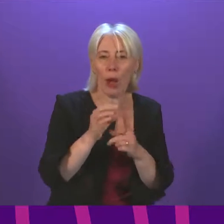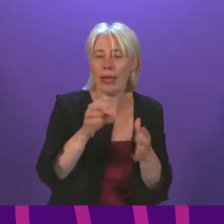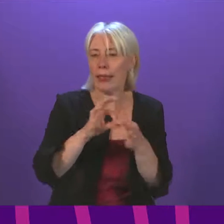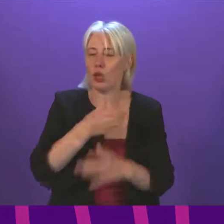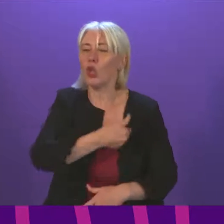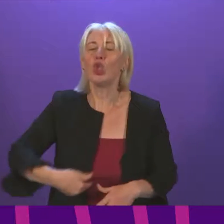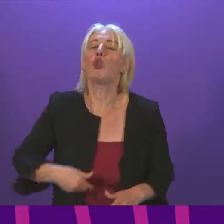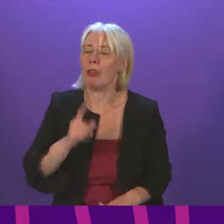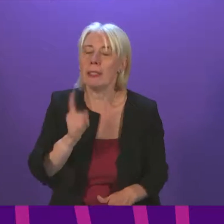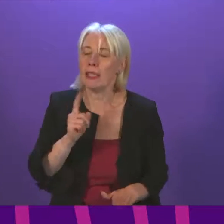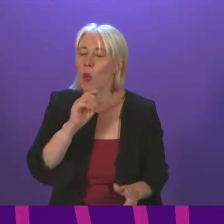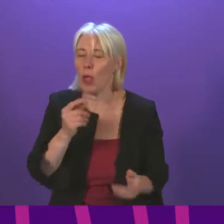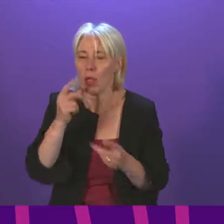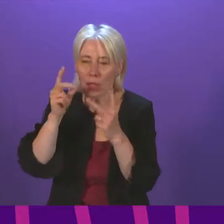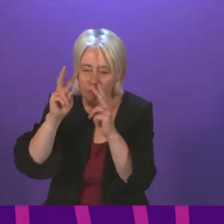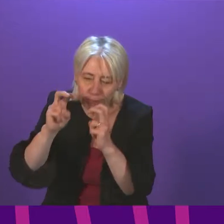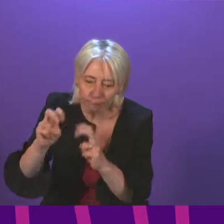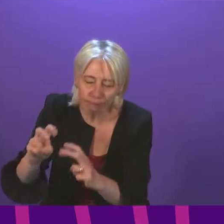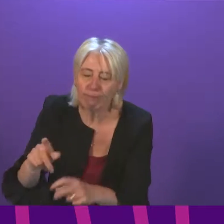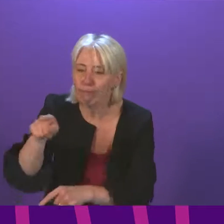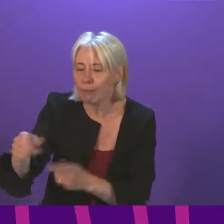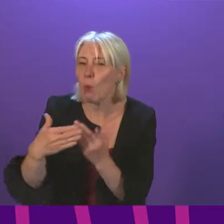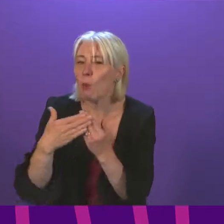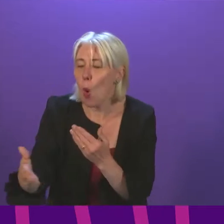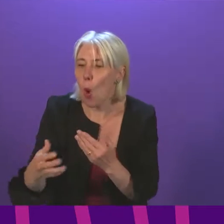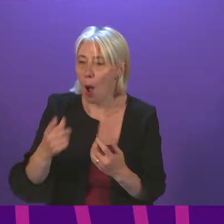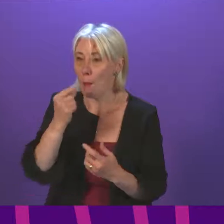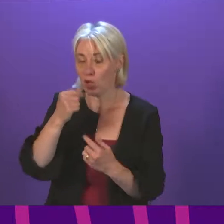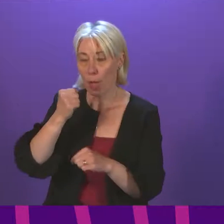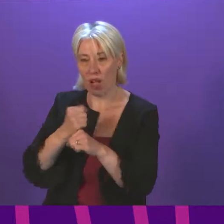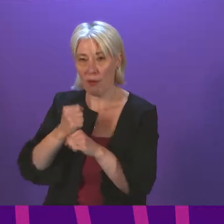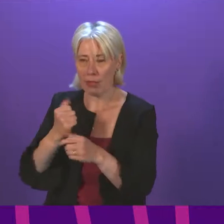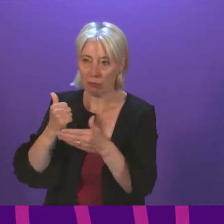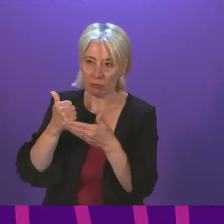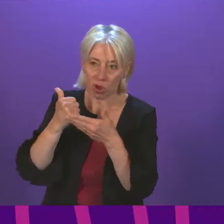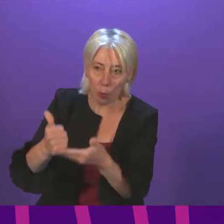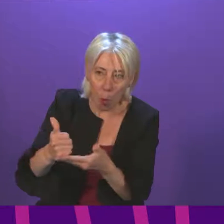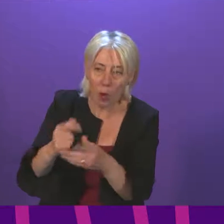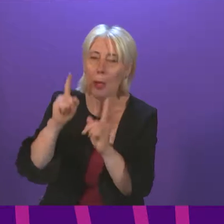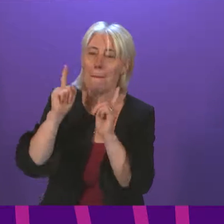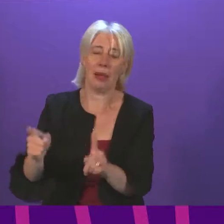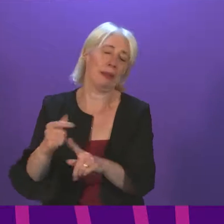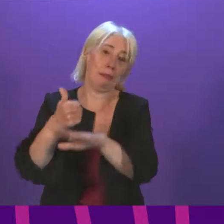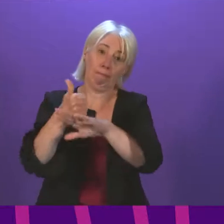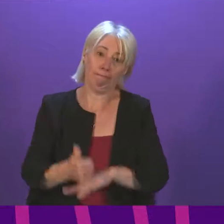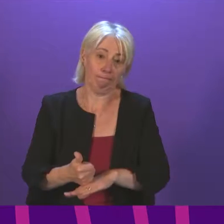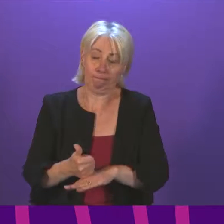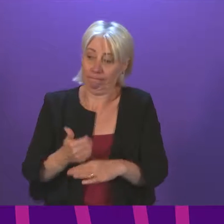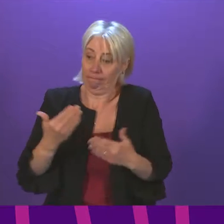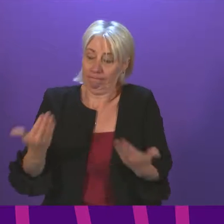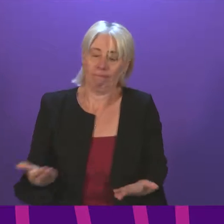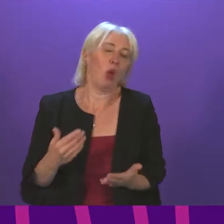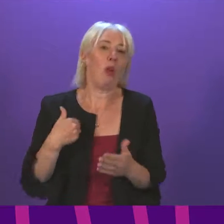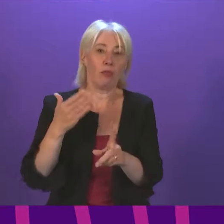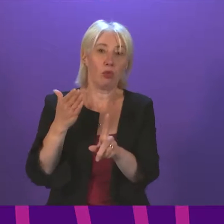costs and will explore what the Government can do in this respect. Fundamentally, we have to recognise